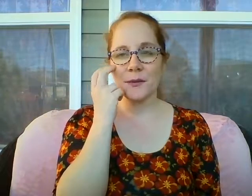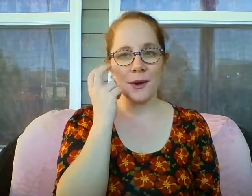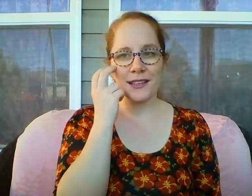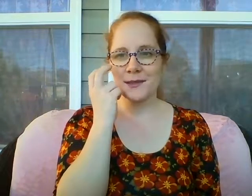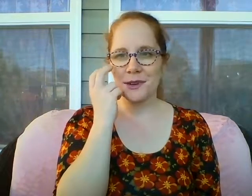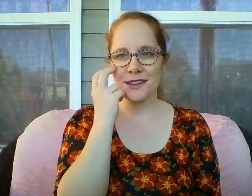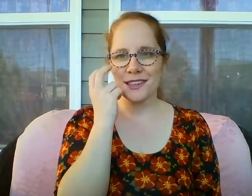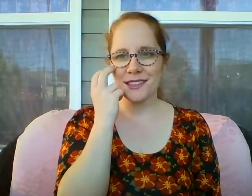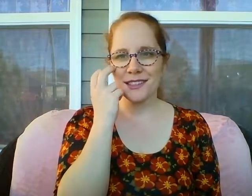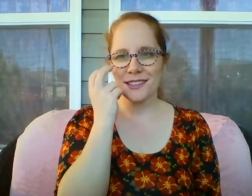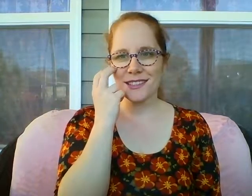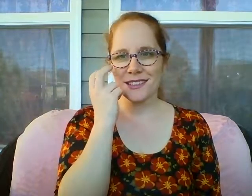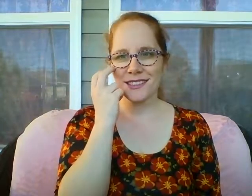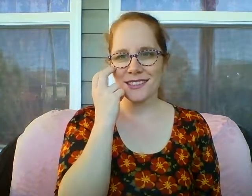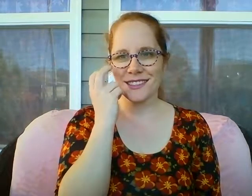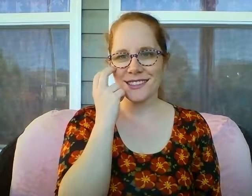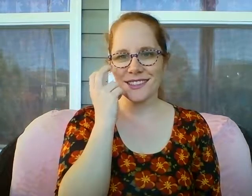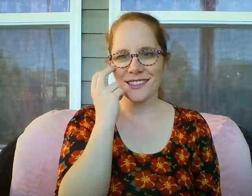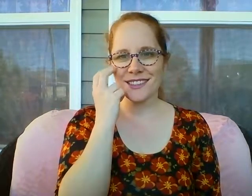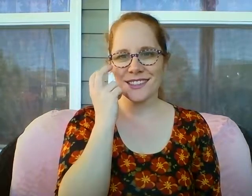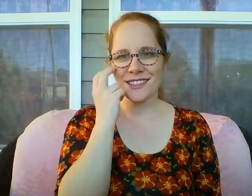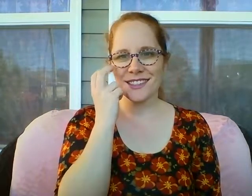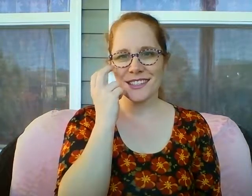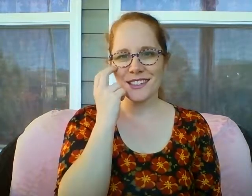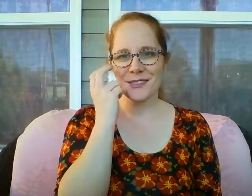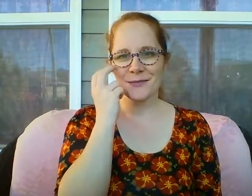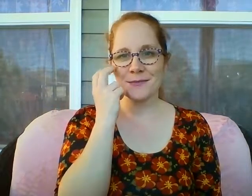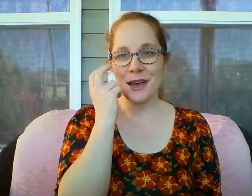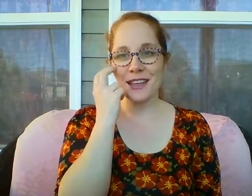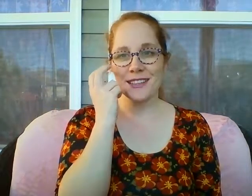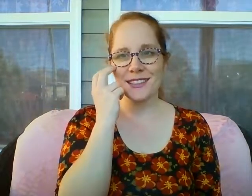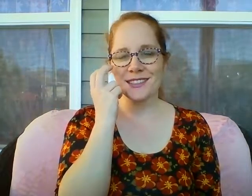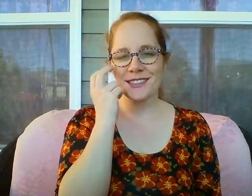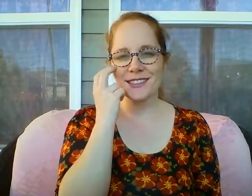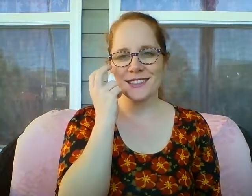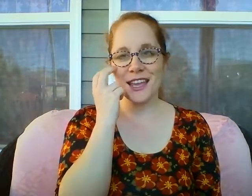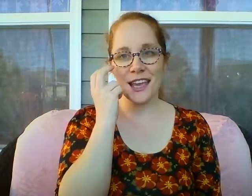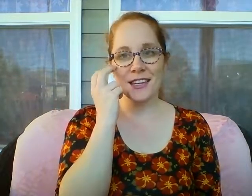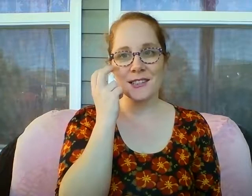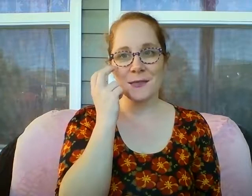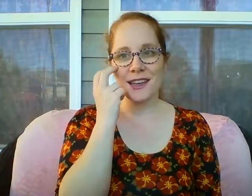my spirit, mind, and body.